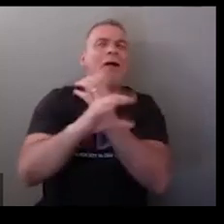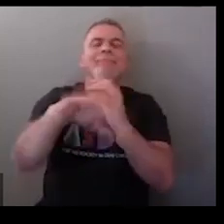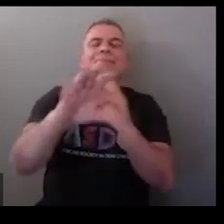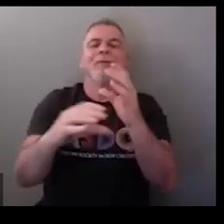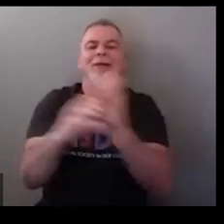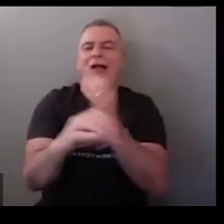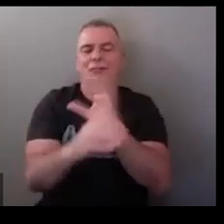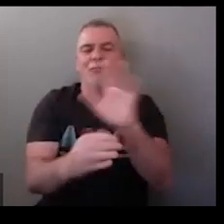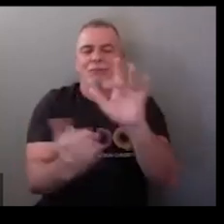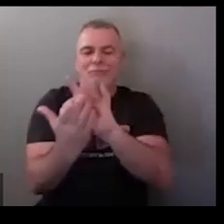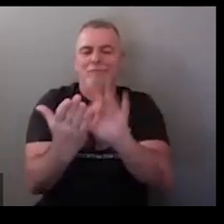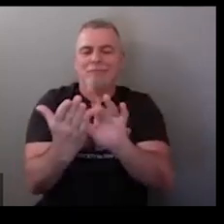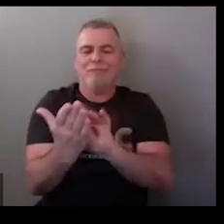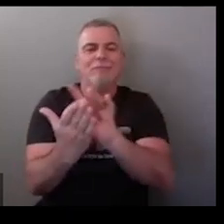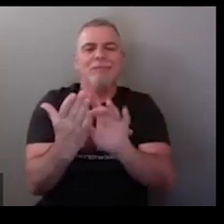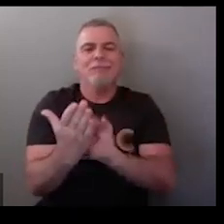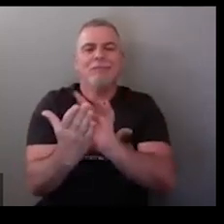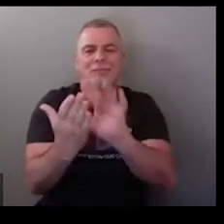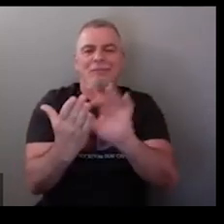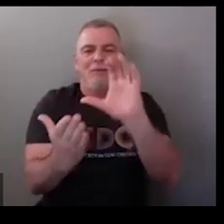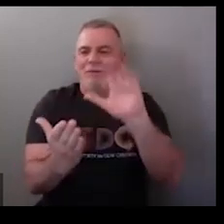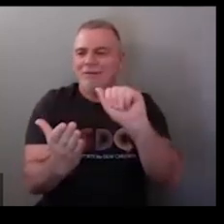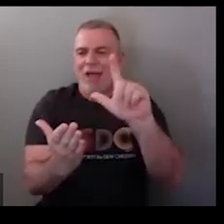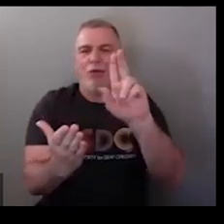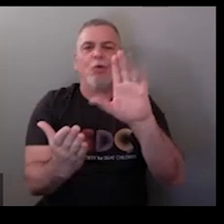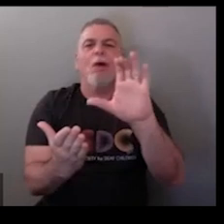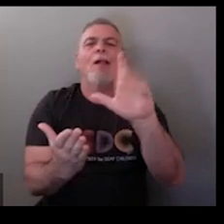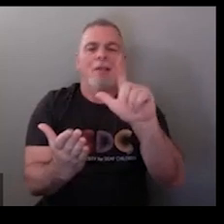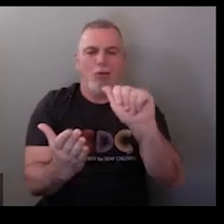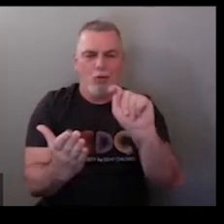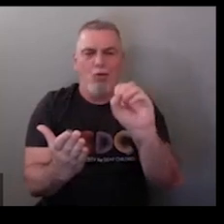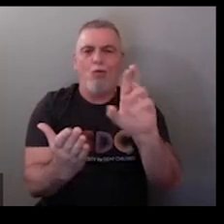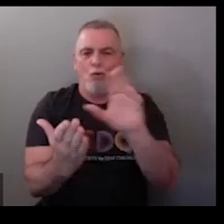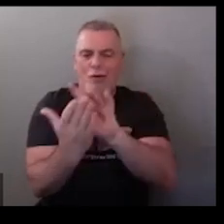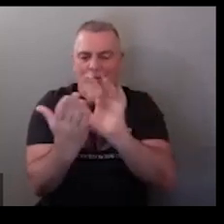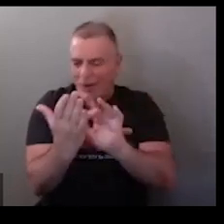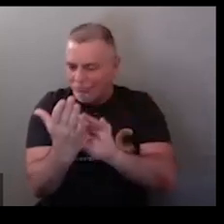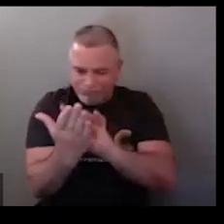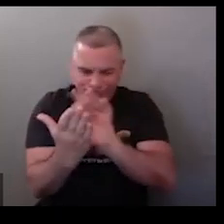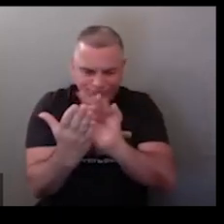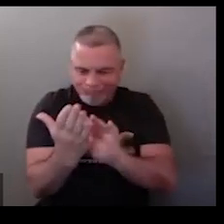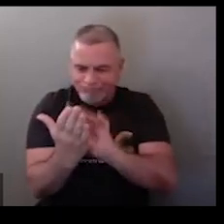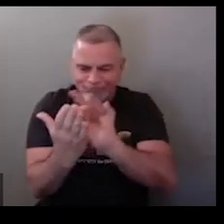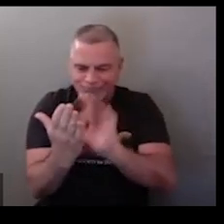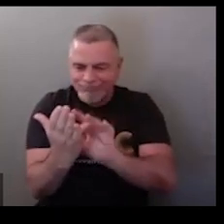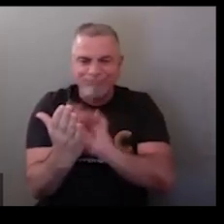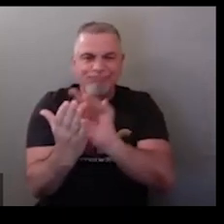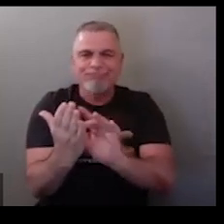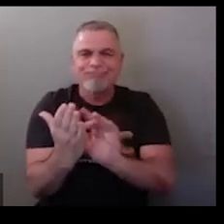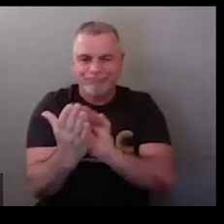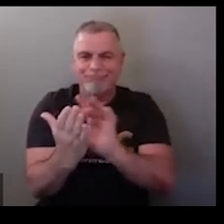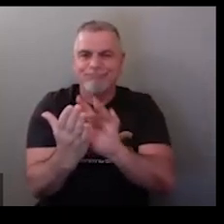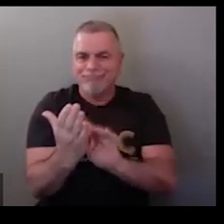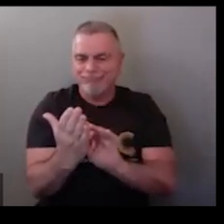oh wrong one don't do as I say now as I do calculator there we go calculator so you're just pressing buttons on the